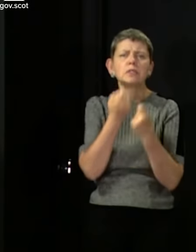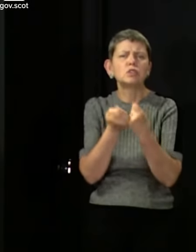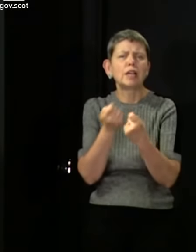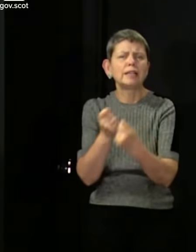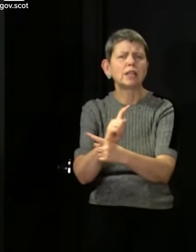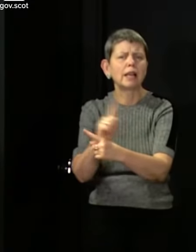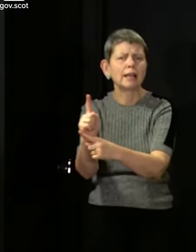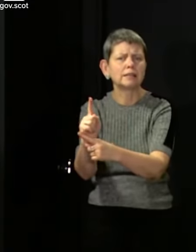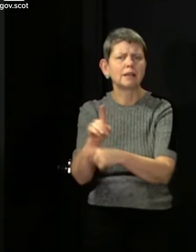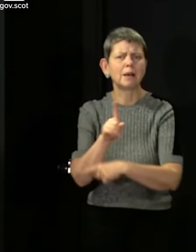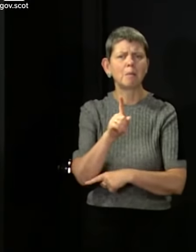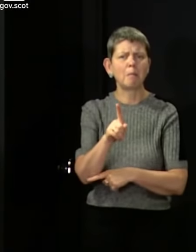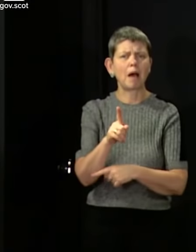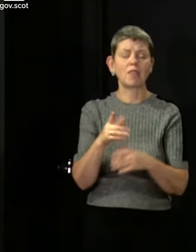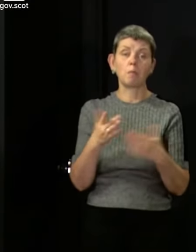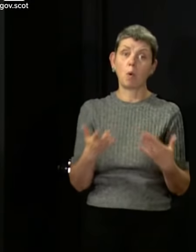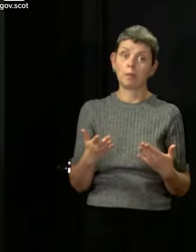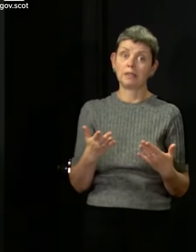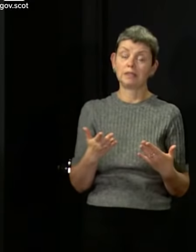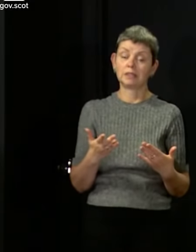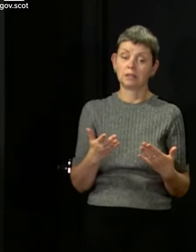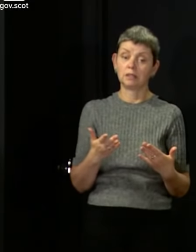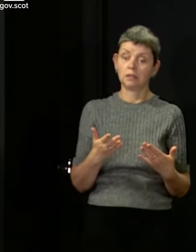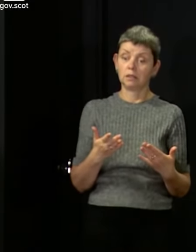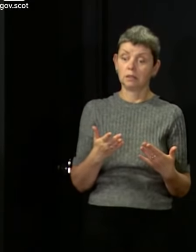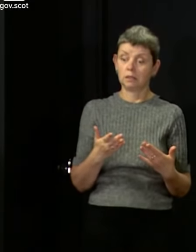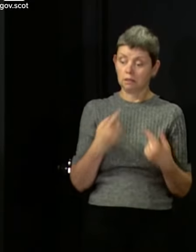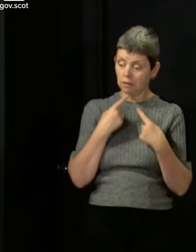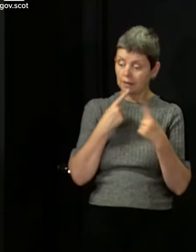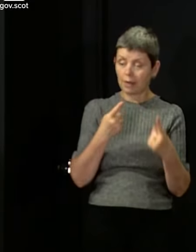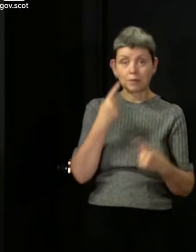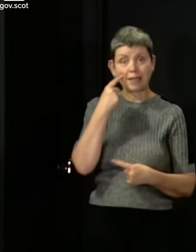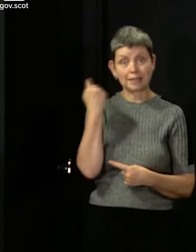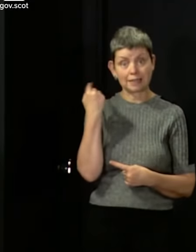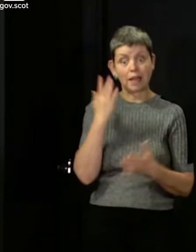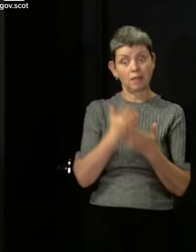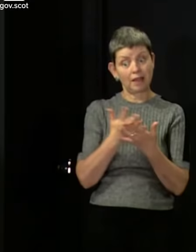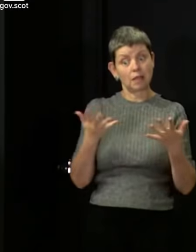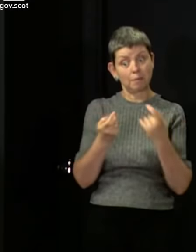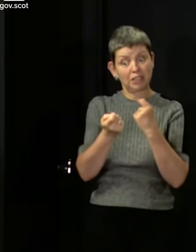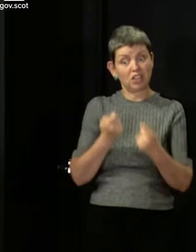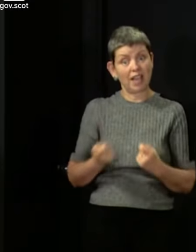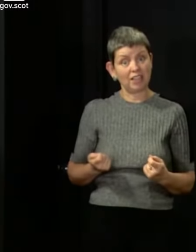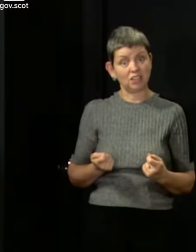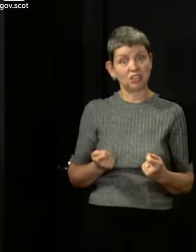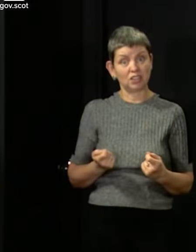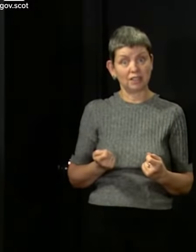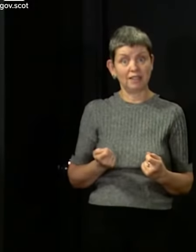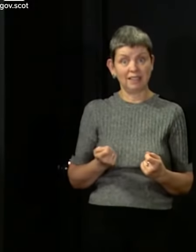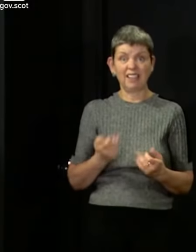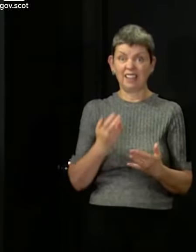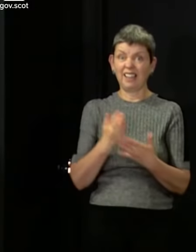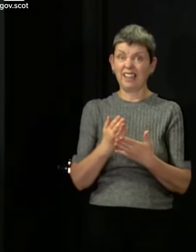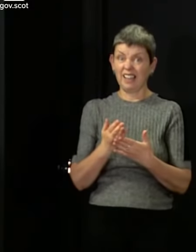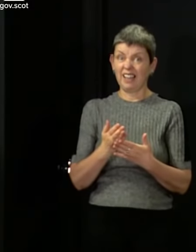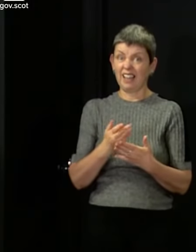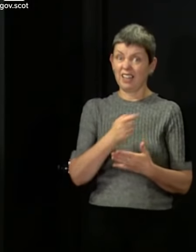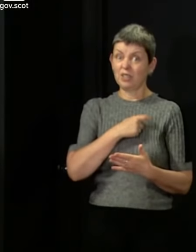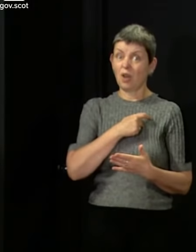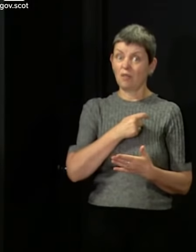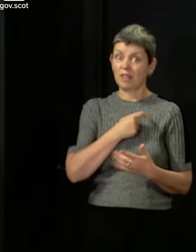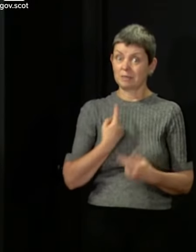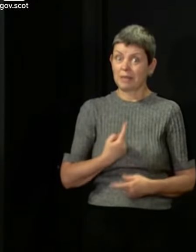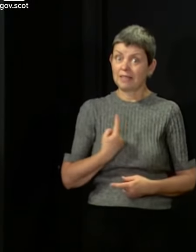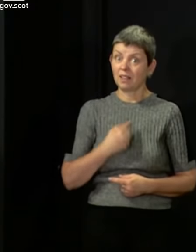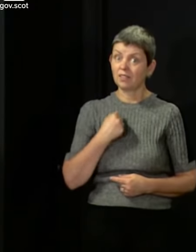you know, what I outlined yesterday was big change. Change that, to be candid, makes me even more nervous than I was when we went into phase one.